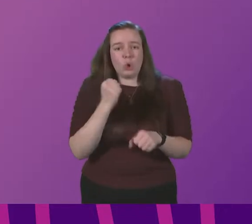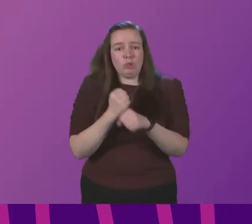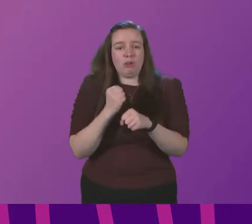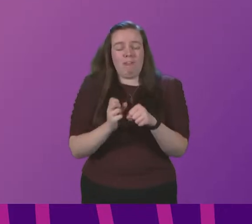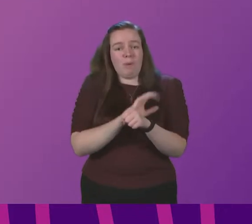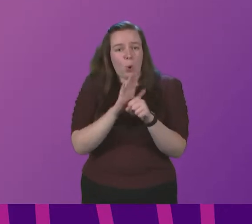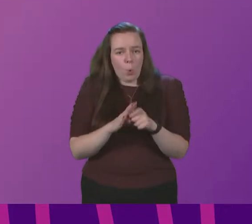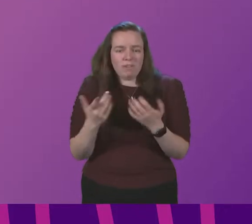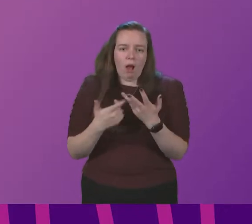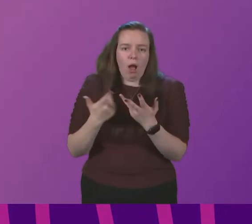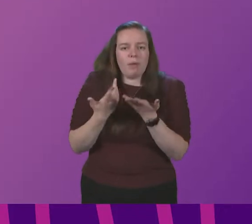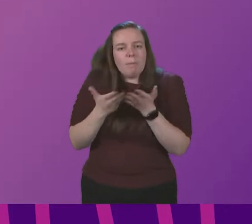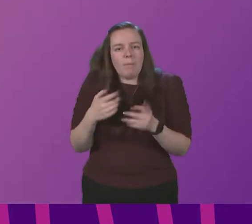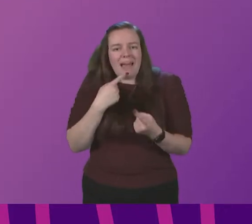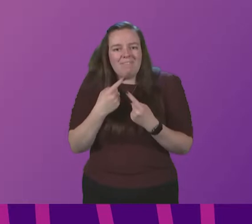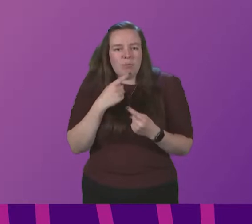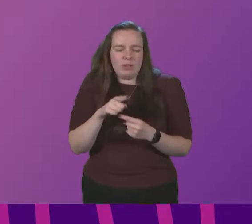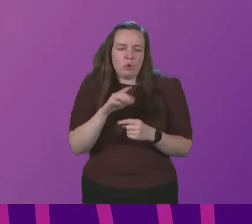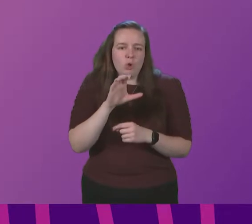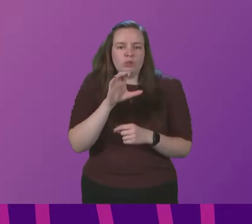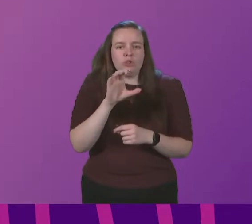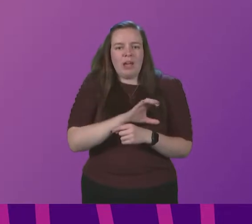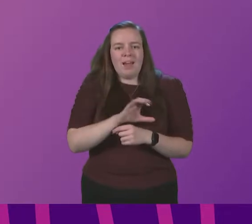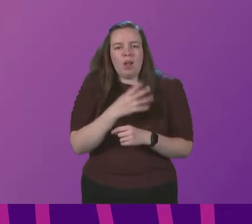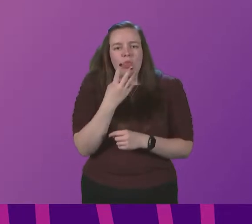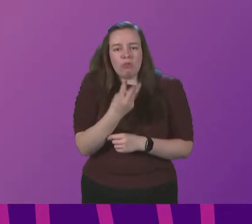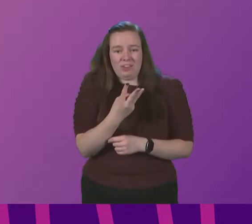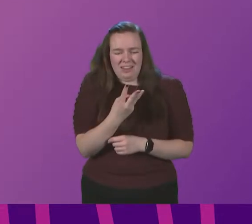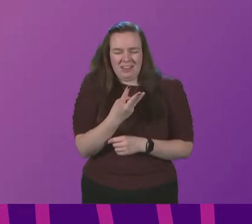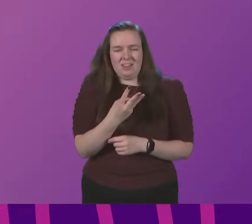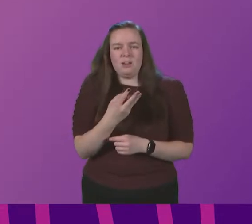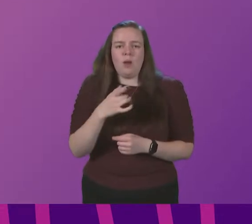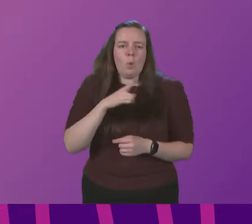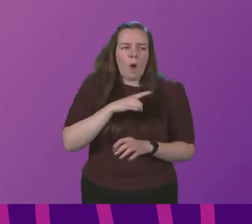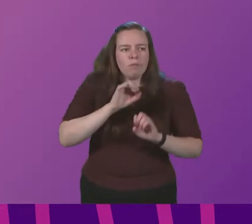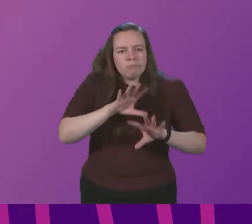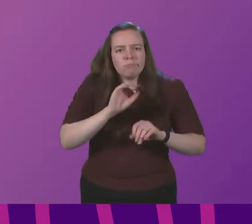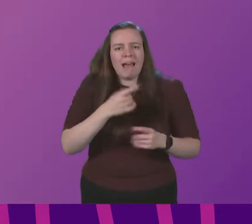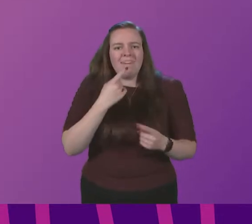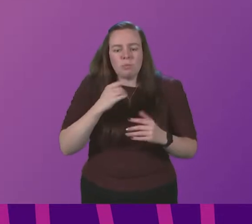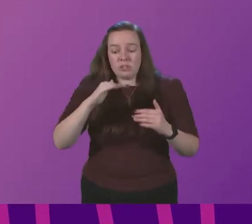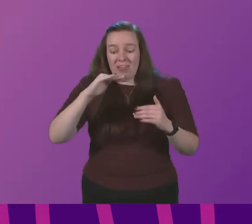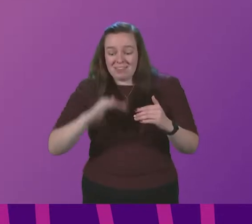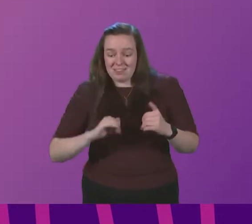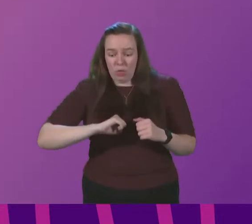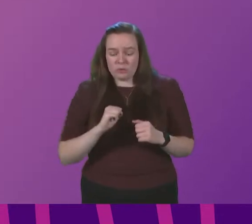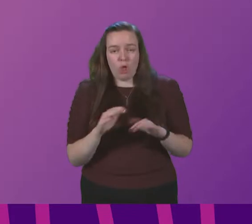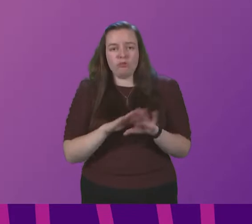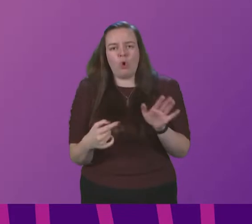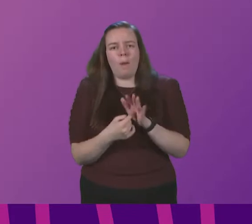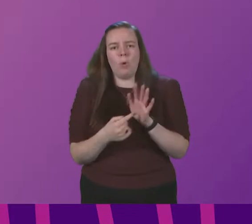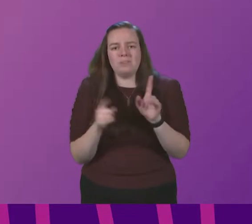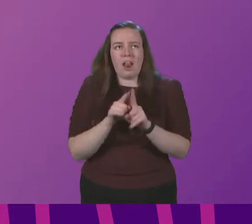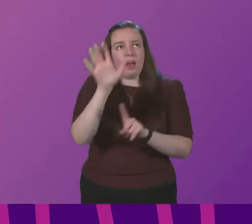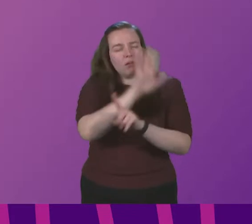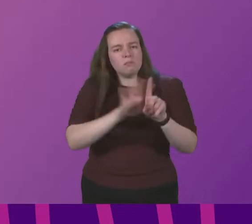public information messages on Channel 3 and why is providing information in the south of Scotland less important than elsewhere given